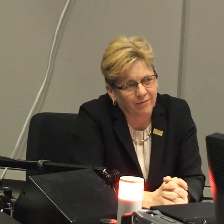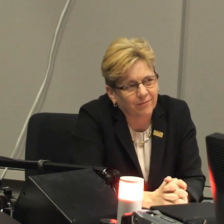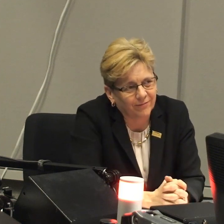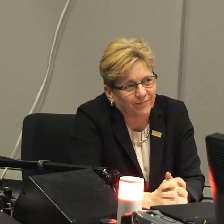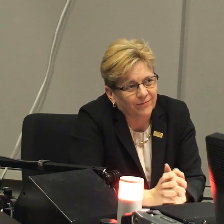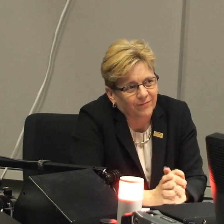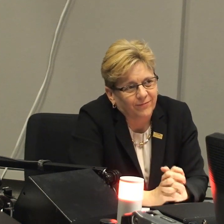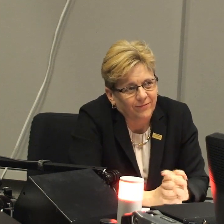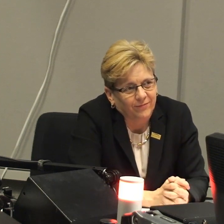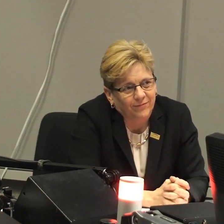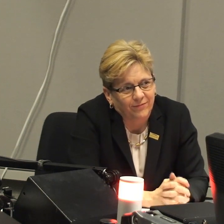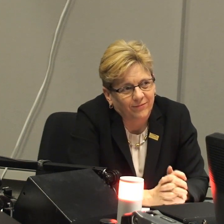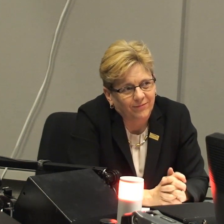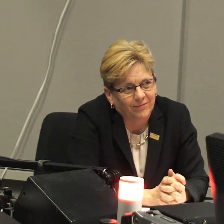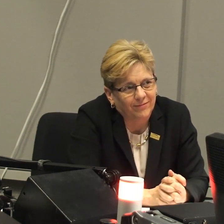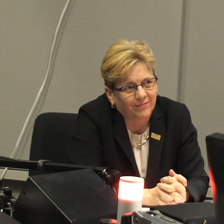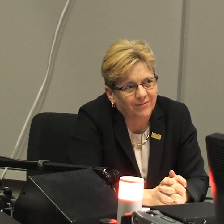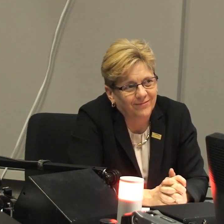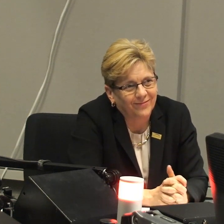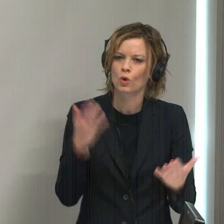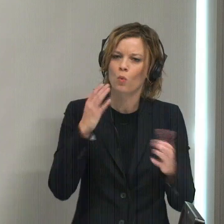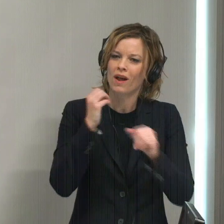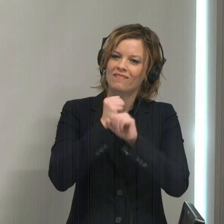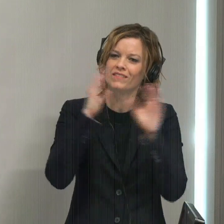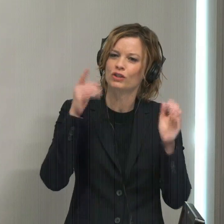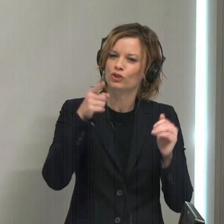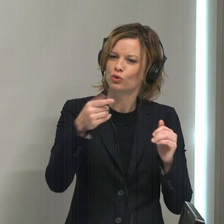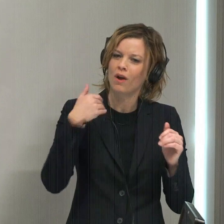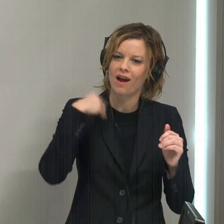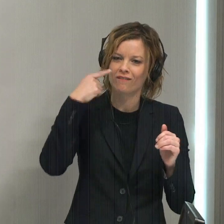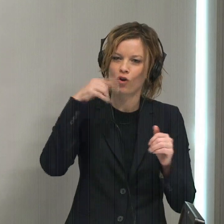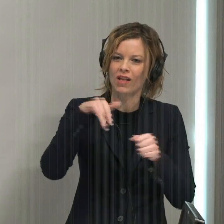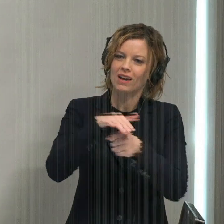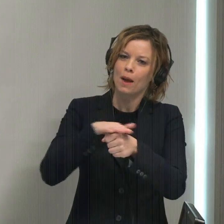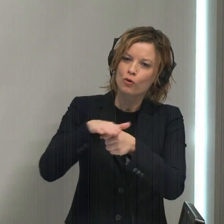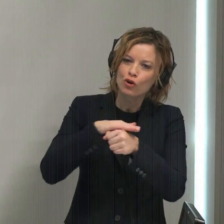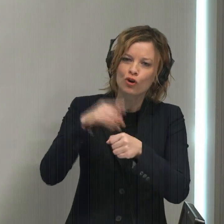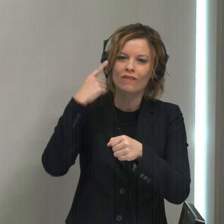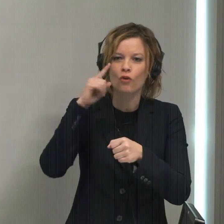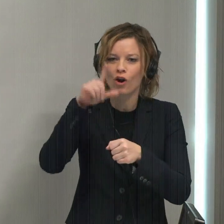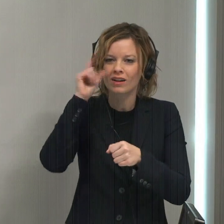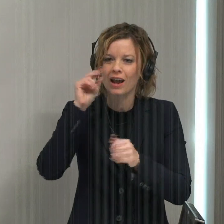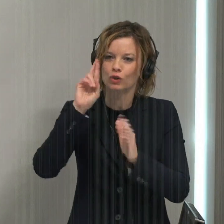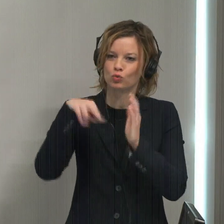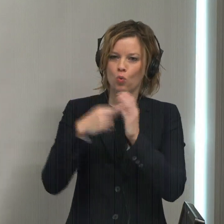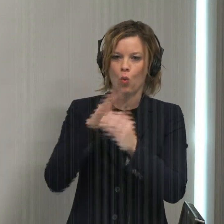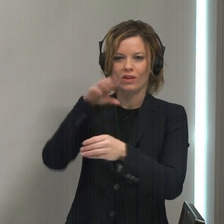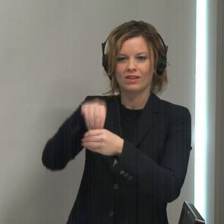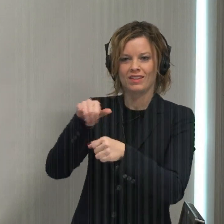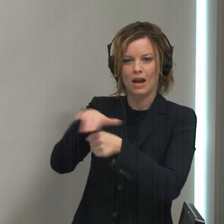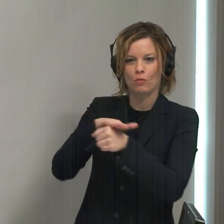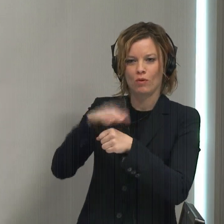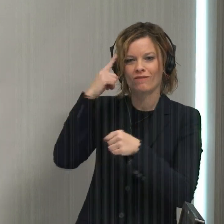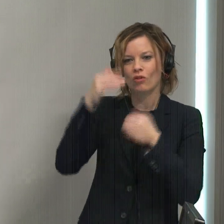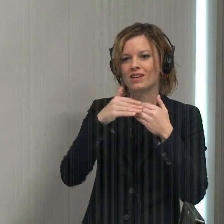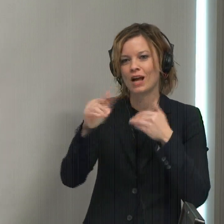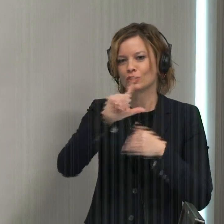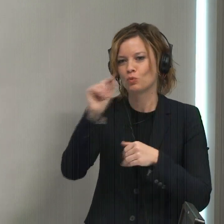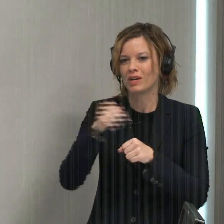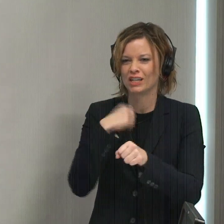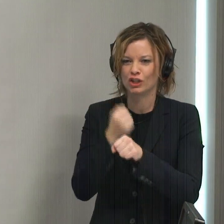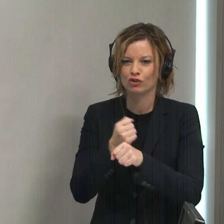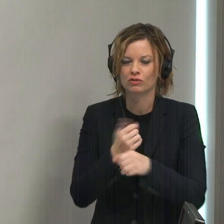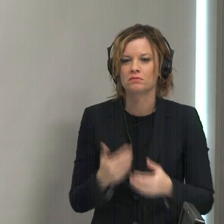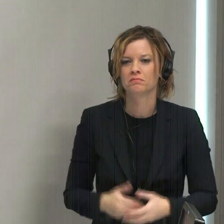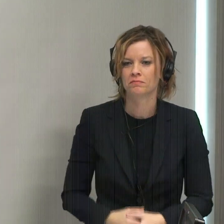20 to 50 years. What vision do you have for the neighborhood and for Gallaudet's role in it for the next 20 years